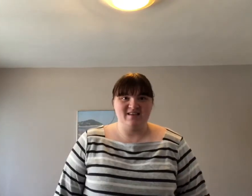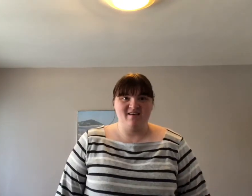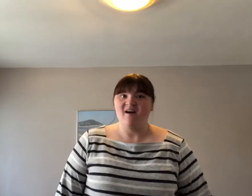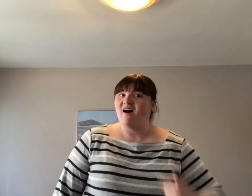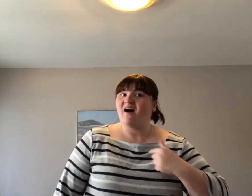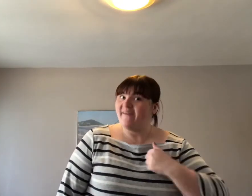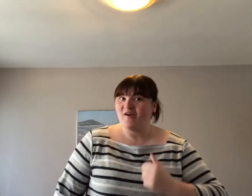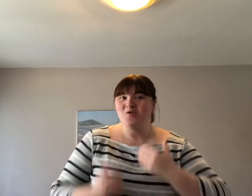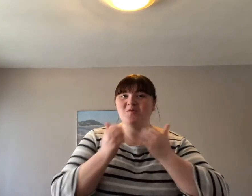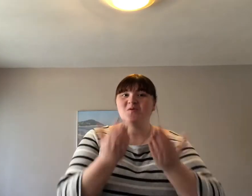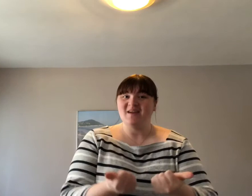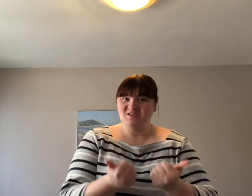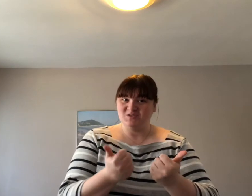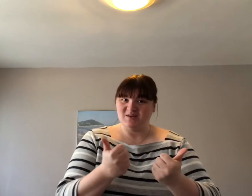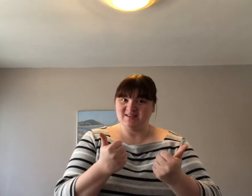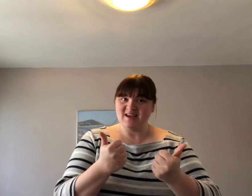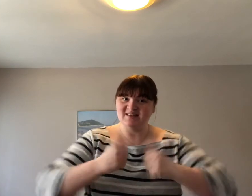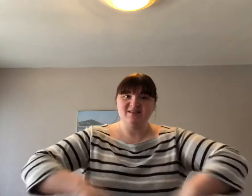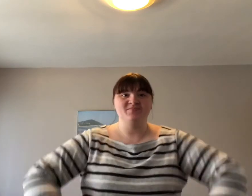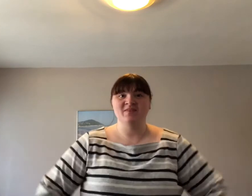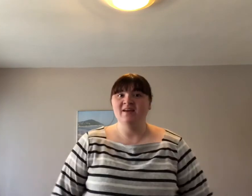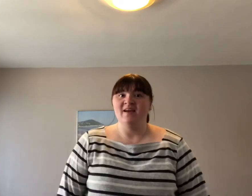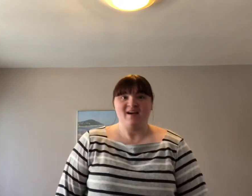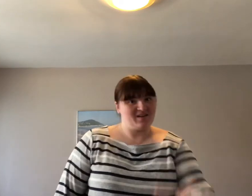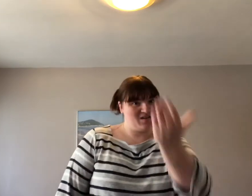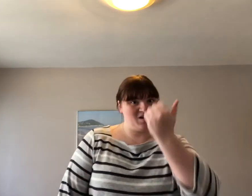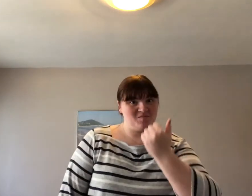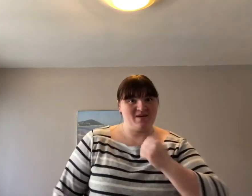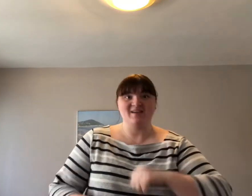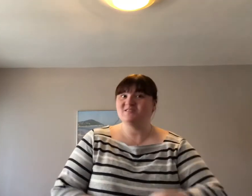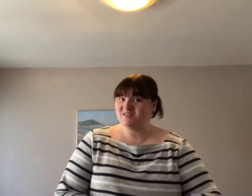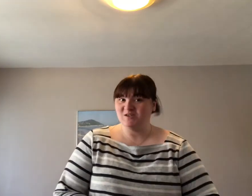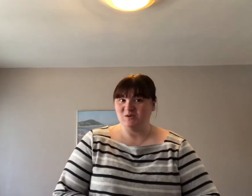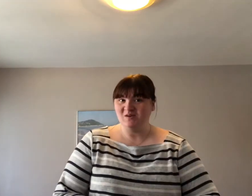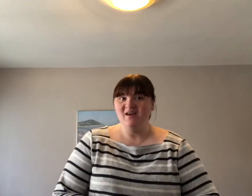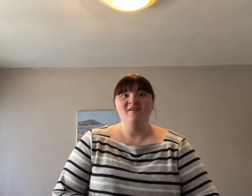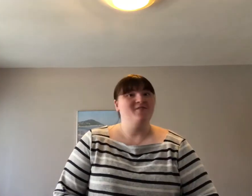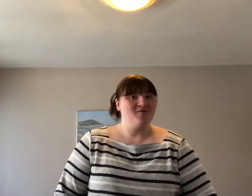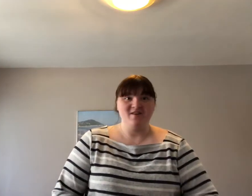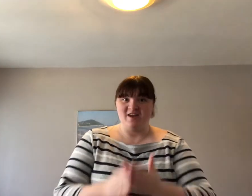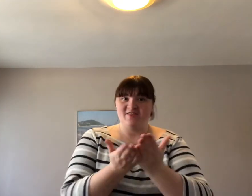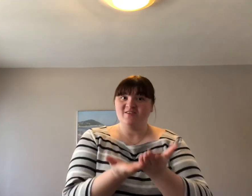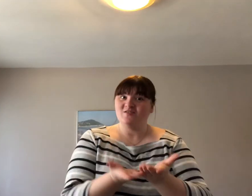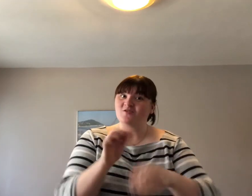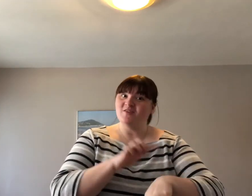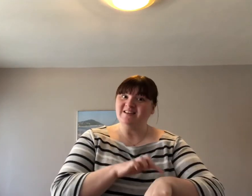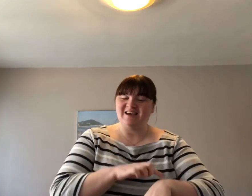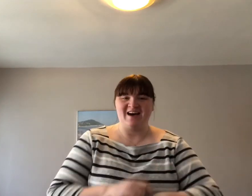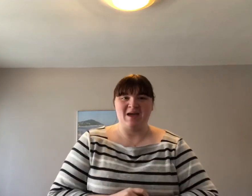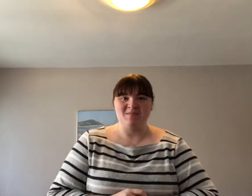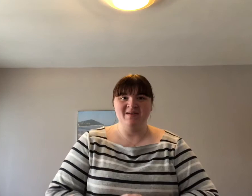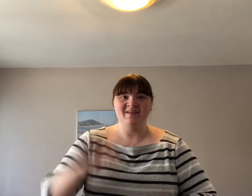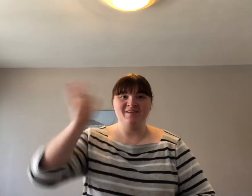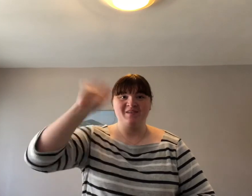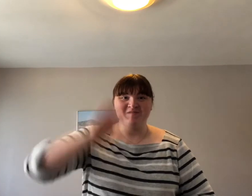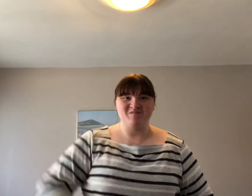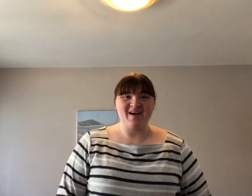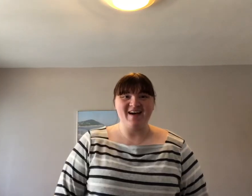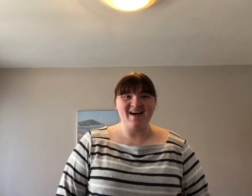I hope you enjoyed it and come back soon for another story time. Bye! Bye!